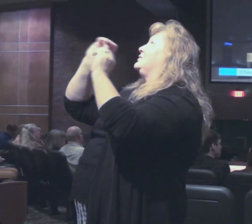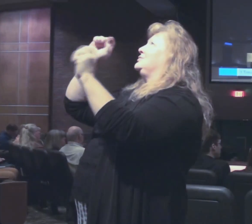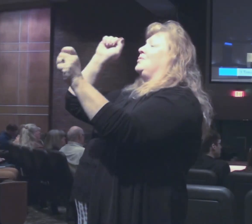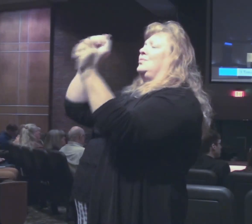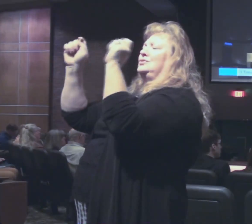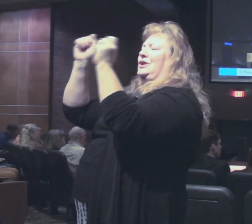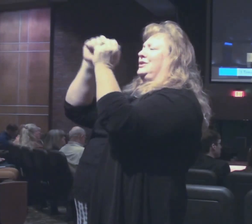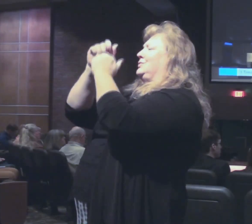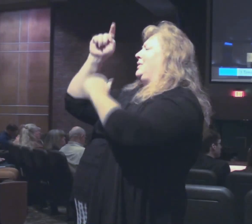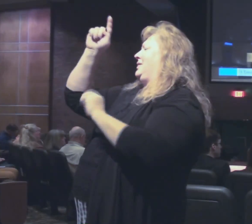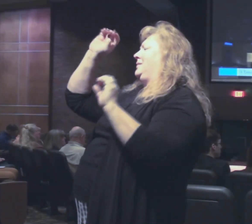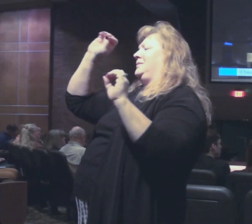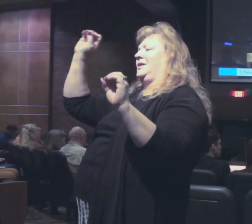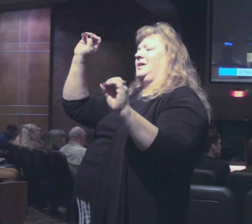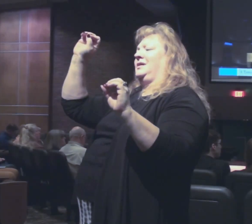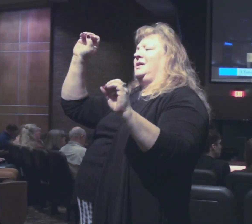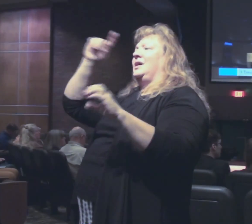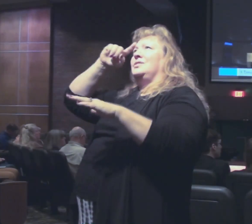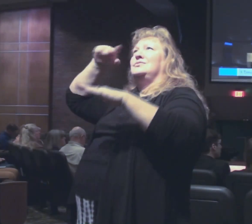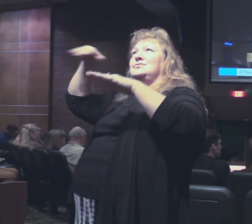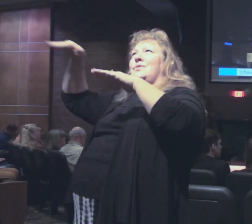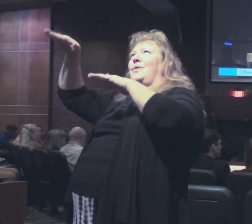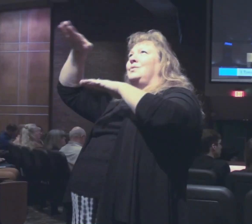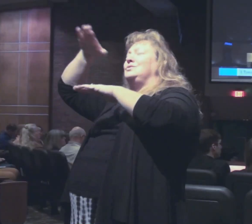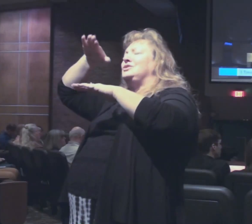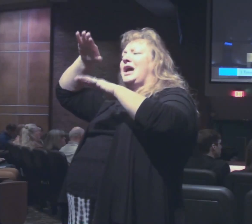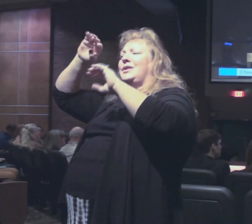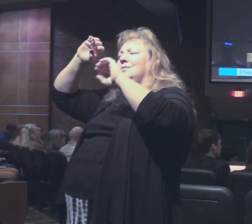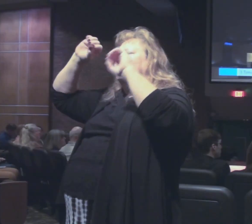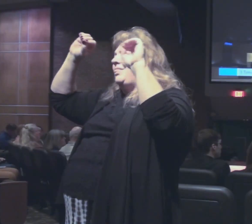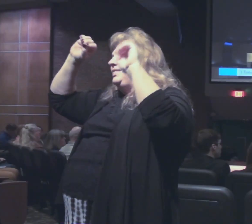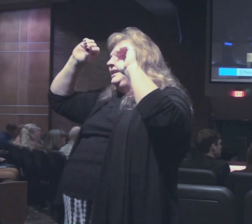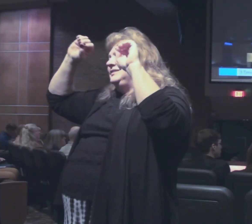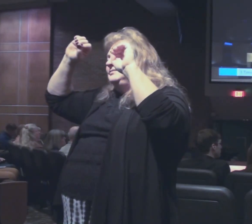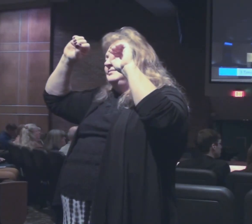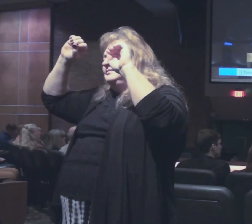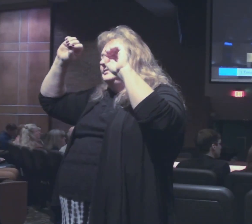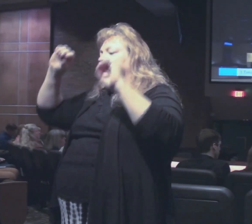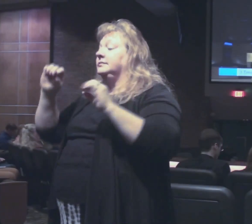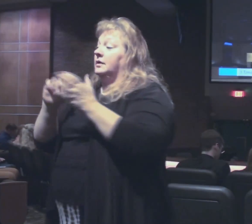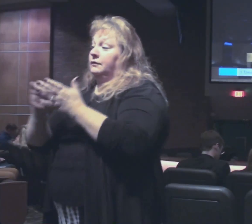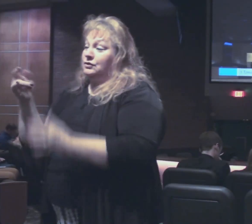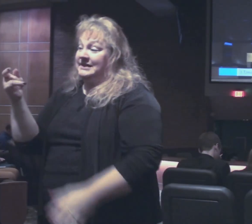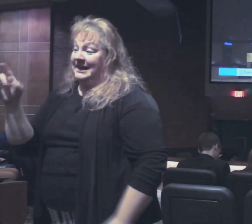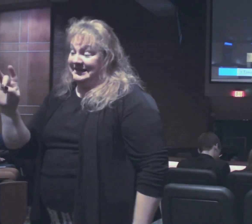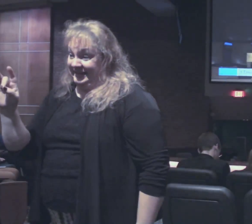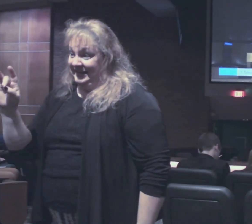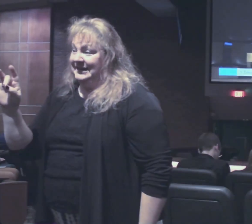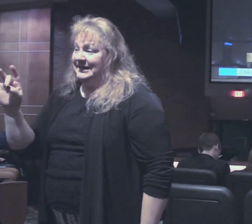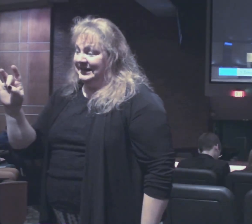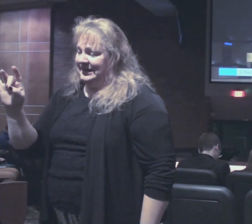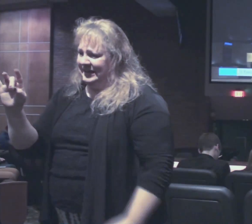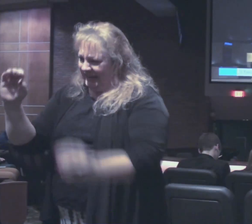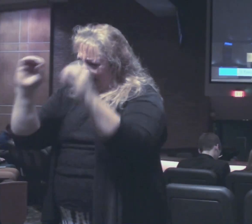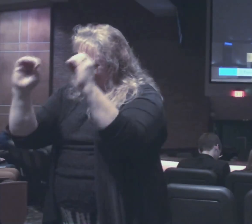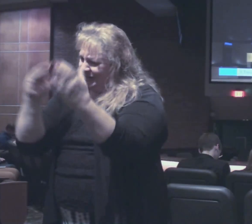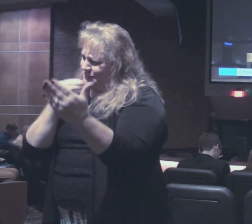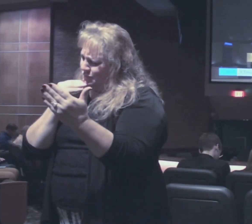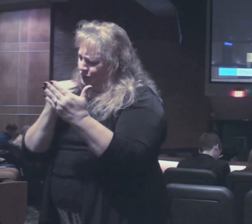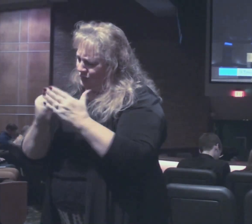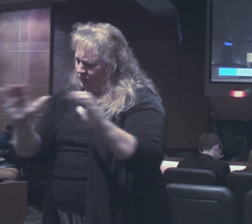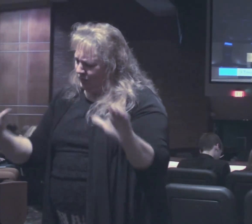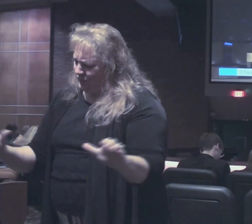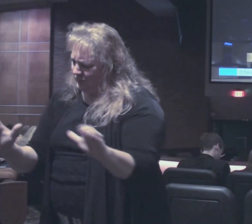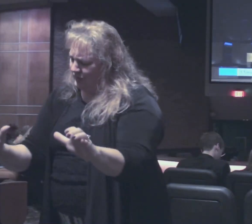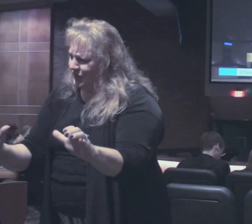variation or shadow caused by turning, James said. Verse 18, instruct them to do good, to be